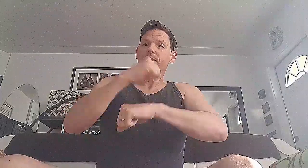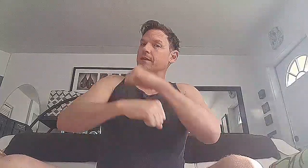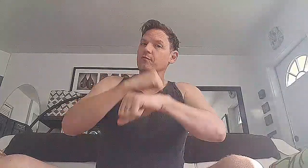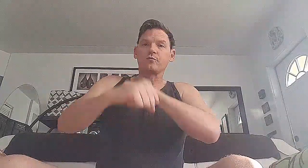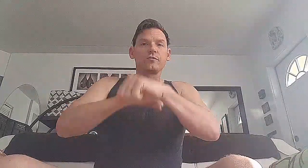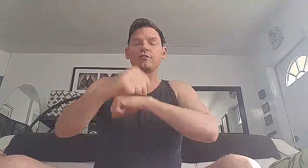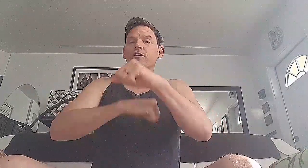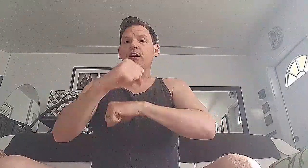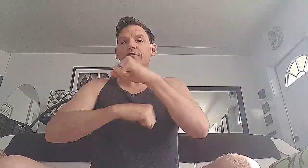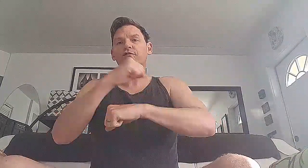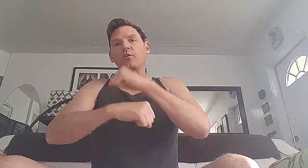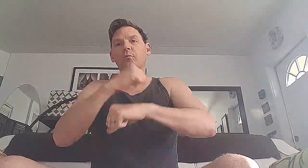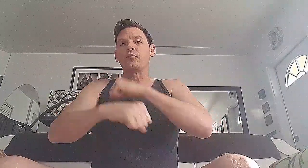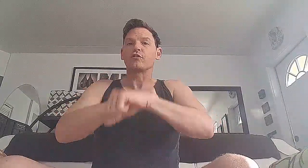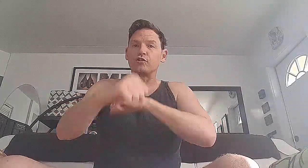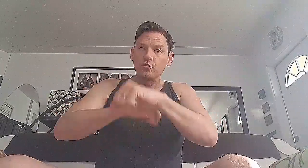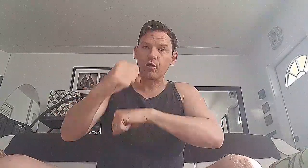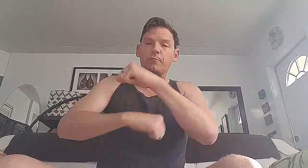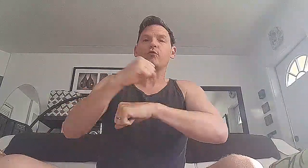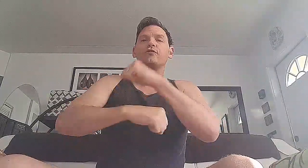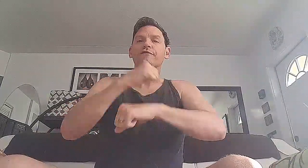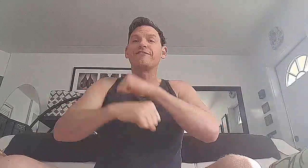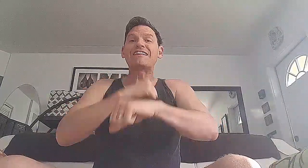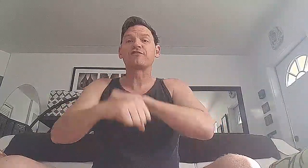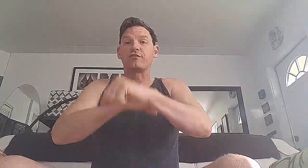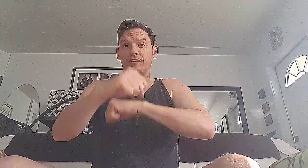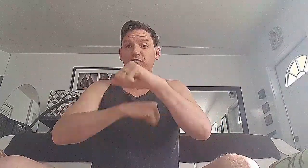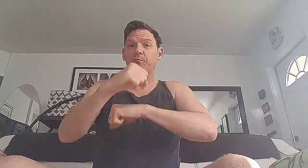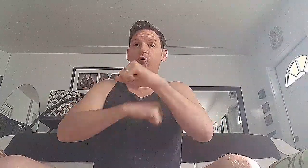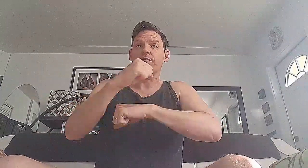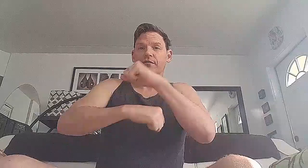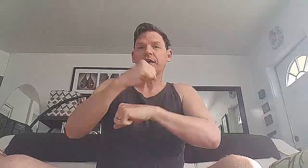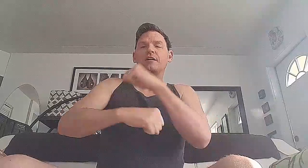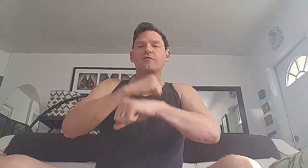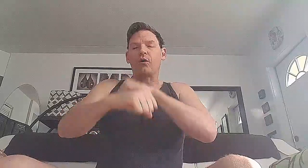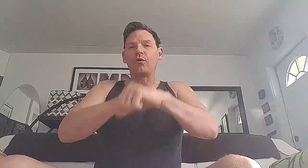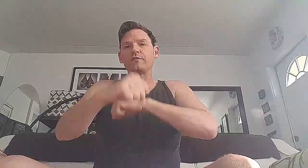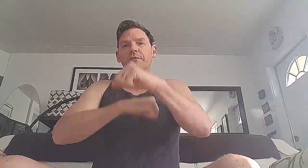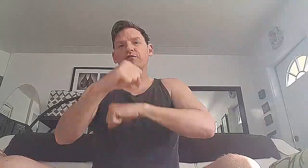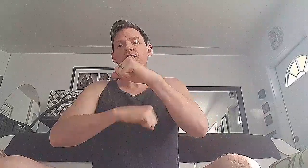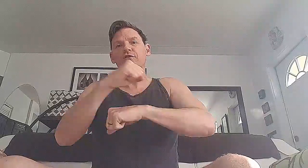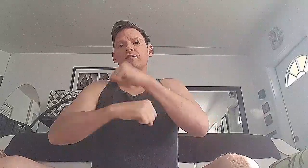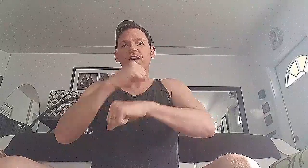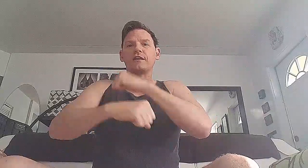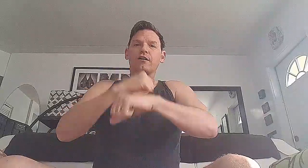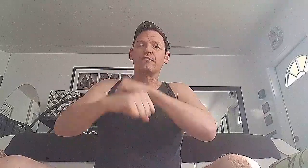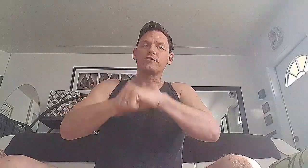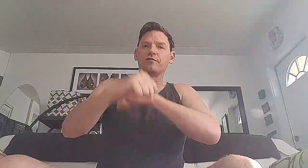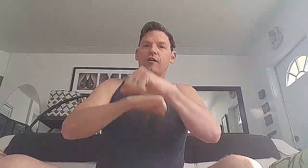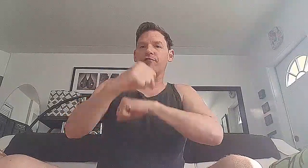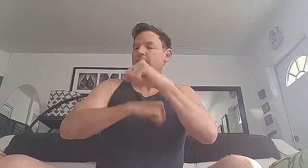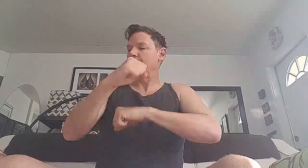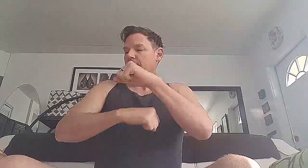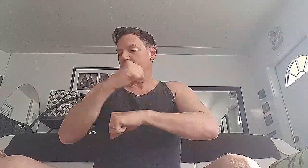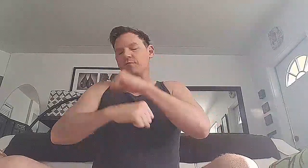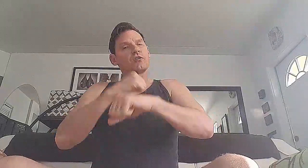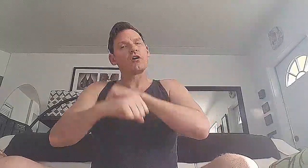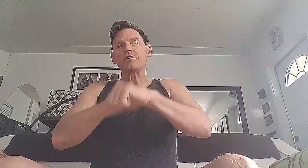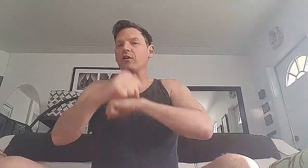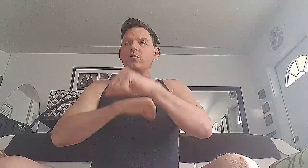That's what's really, your health is so important. You are important. Your vessel is important. So always make sure you can take care of yourself and some cardio